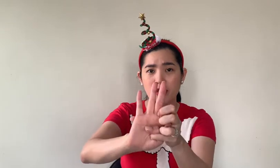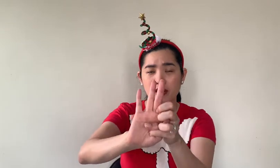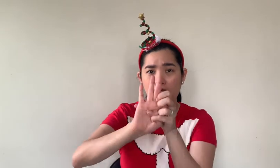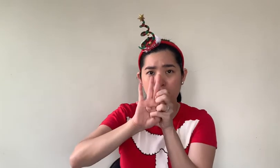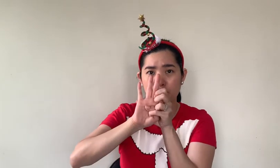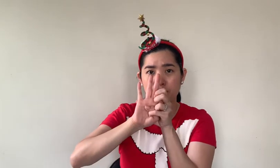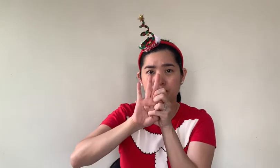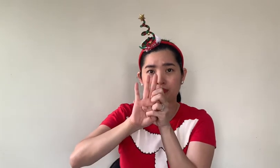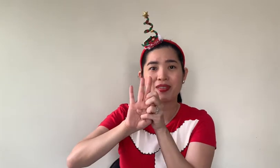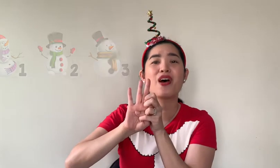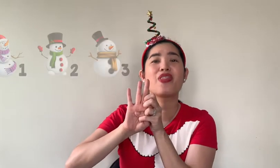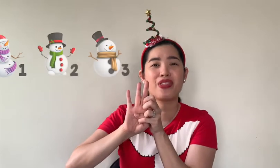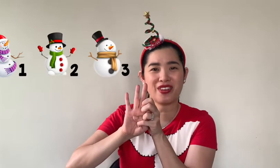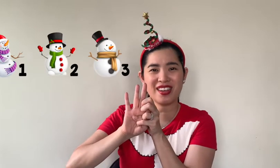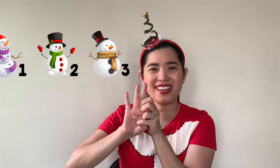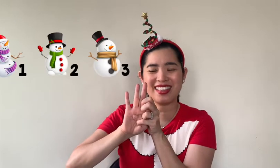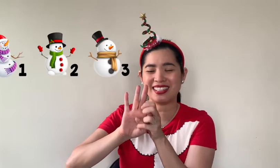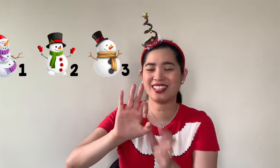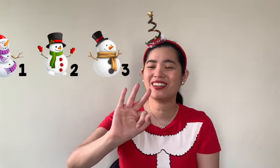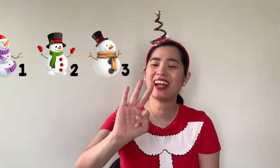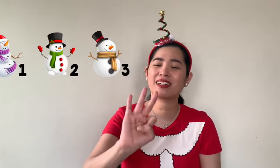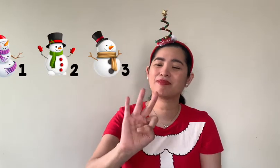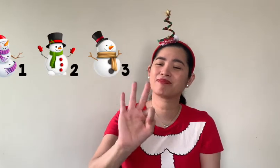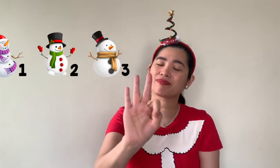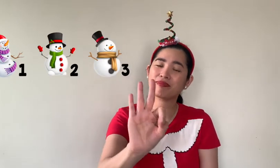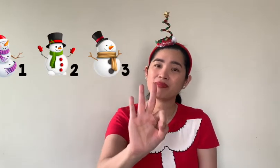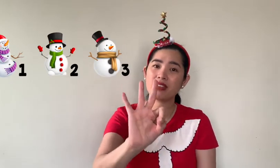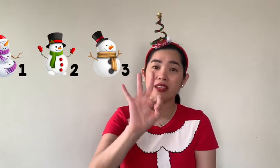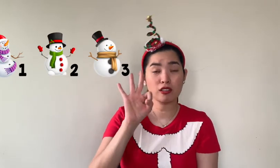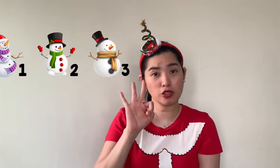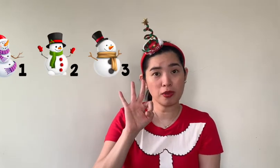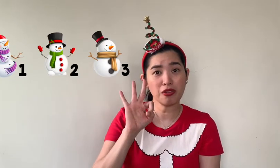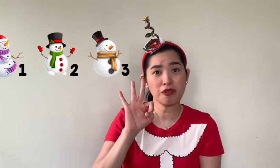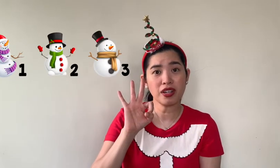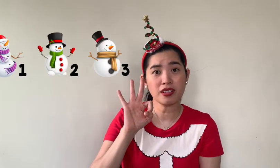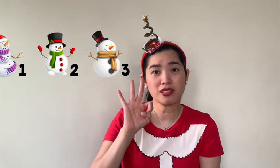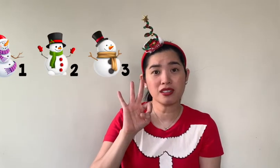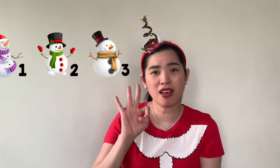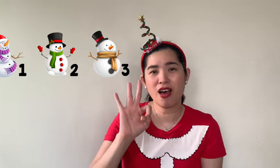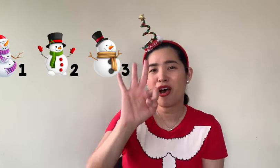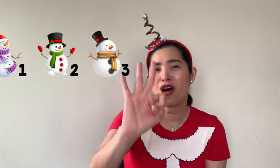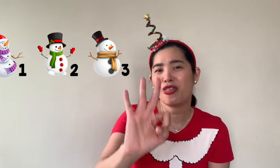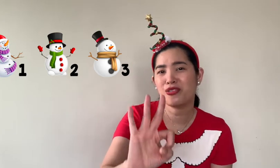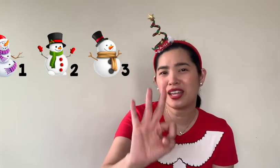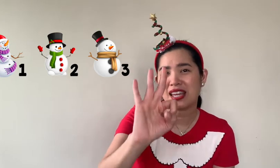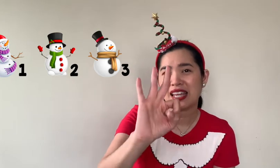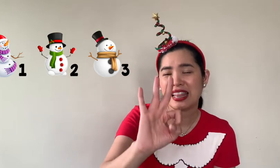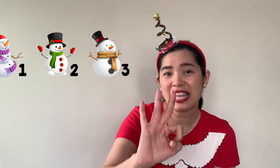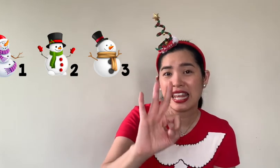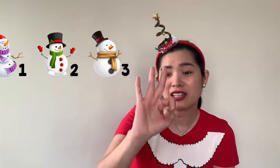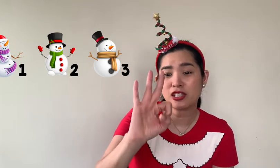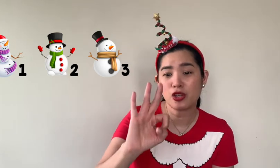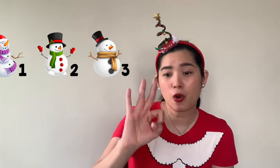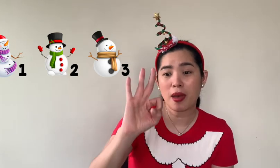are left? Three. That's correct. Show me three fingers. Three little snowmen.